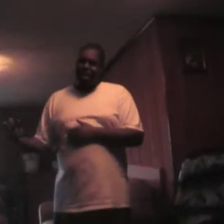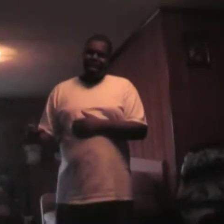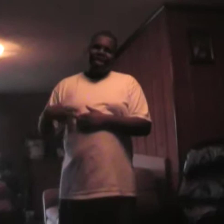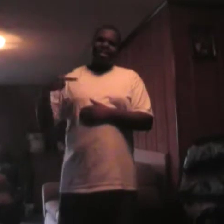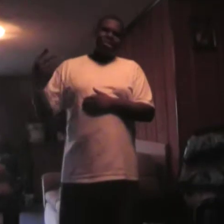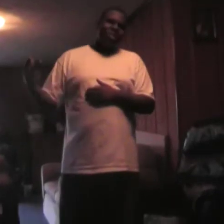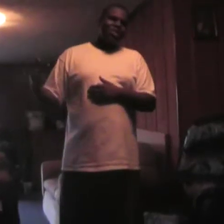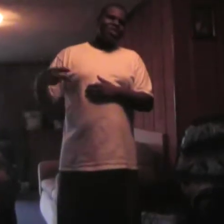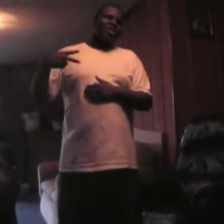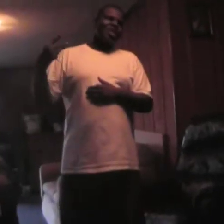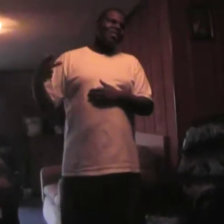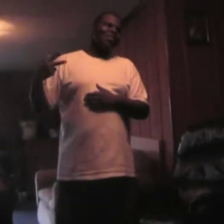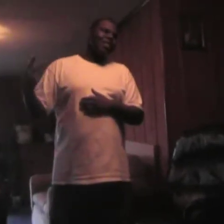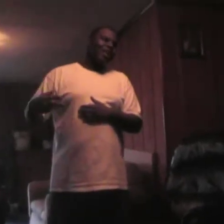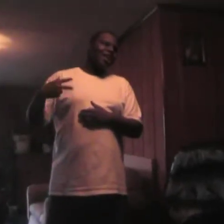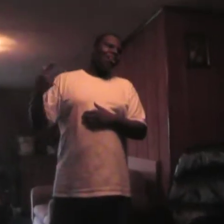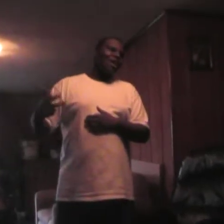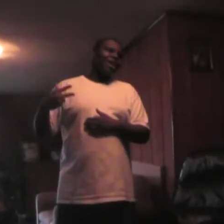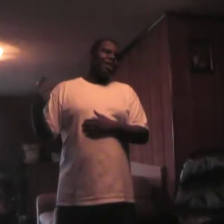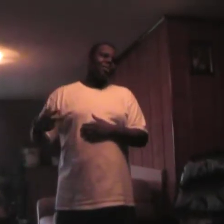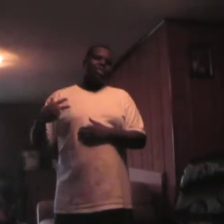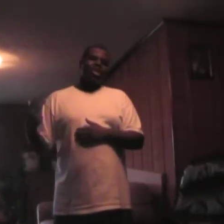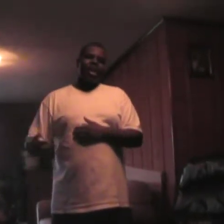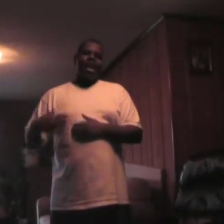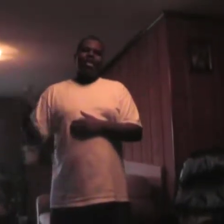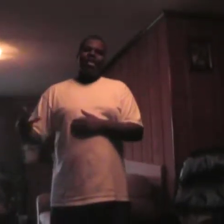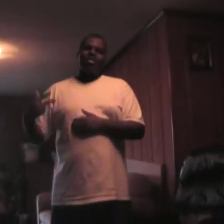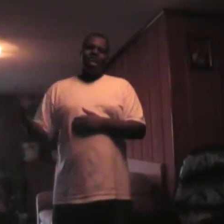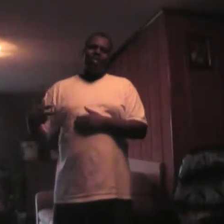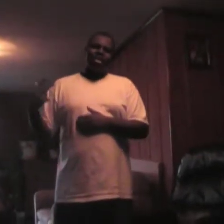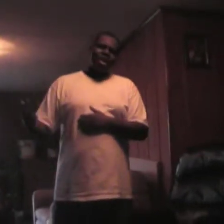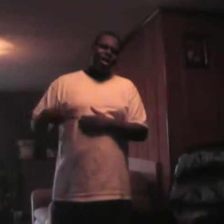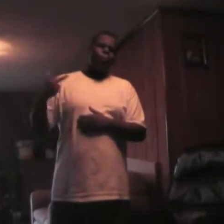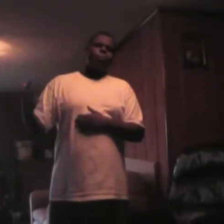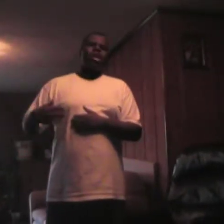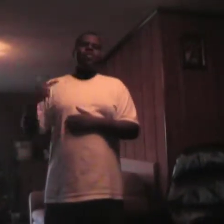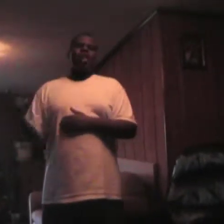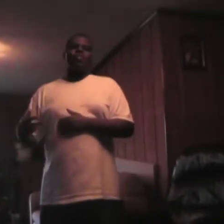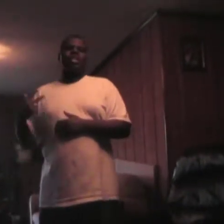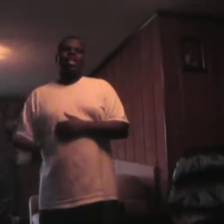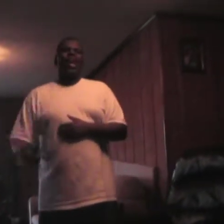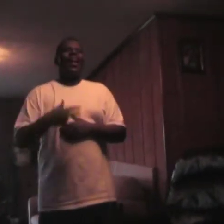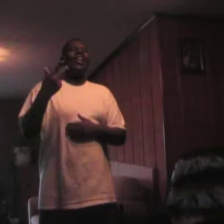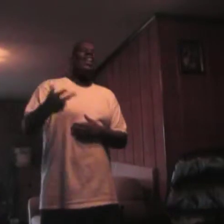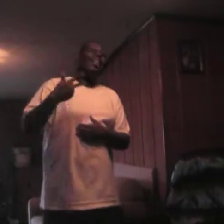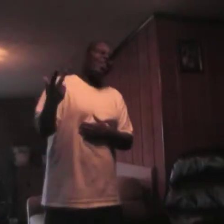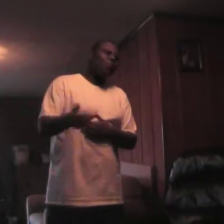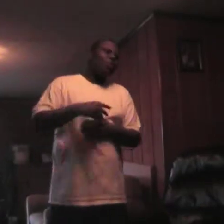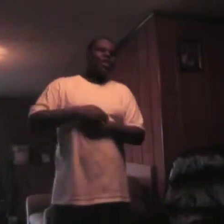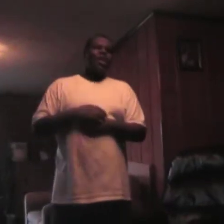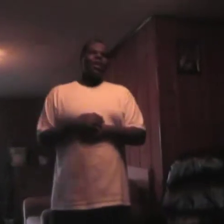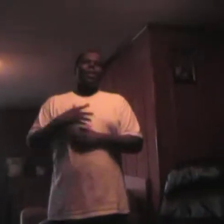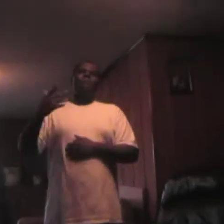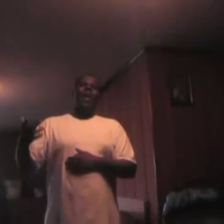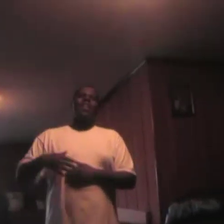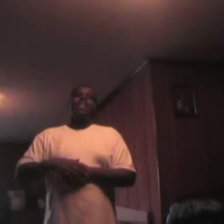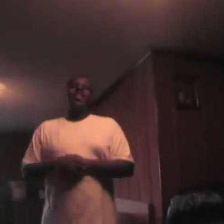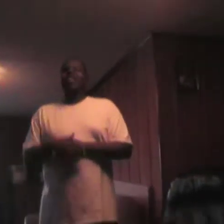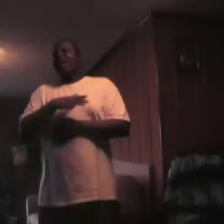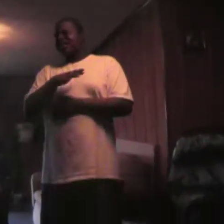Felice, Jordans, everything. I rock everything. I live everything. I breathe everything. I eat everything. you do. I